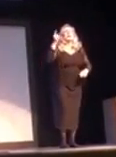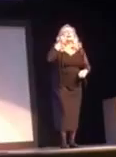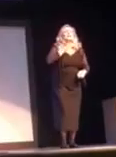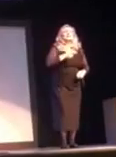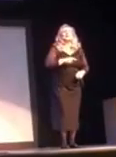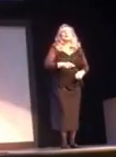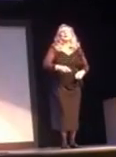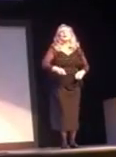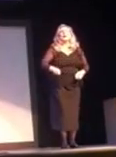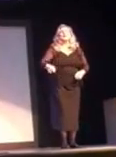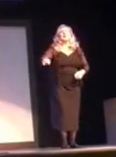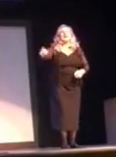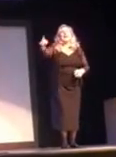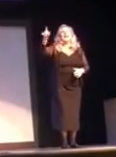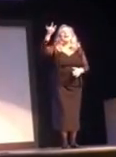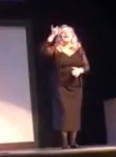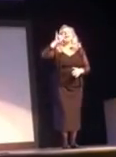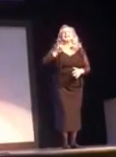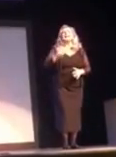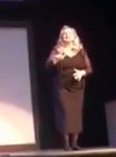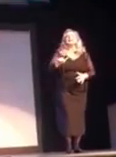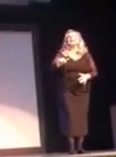eternity.